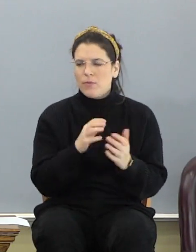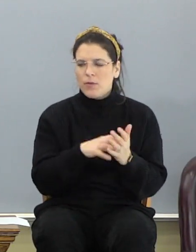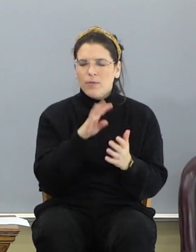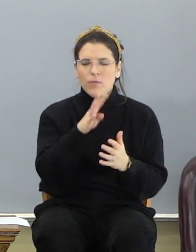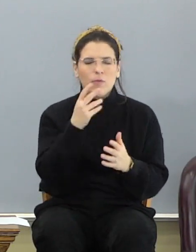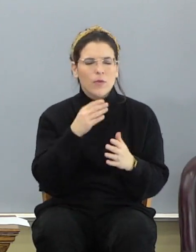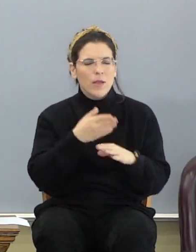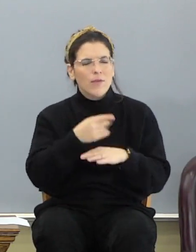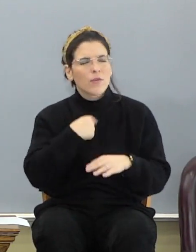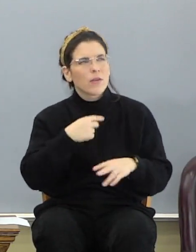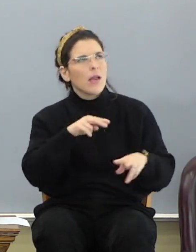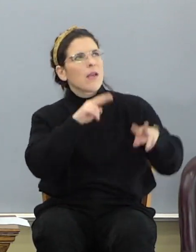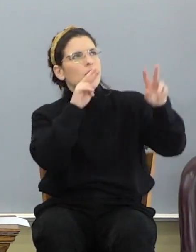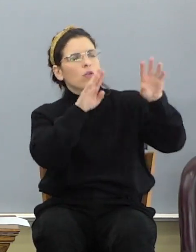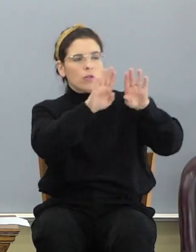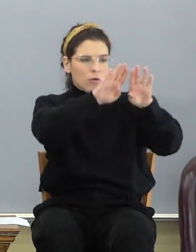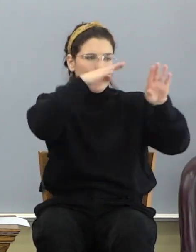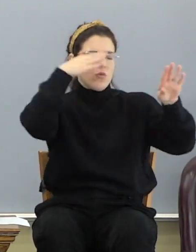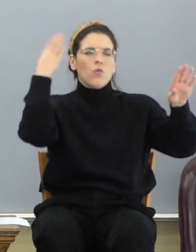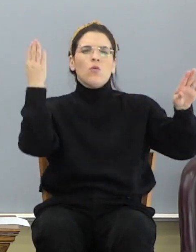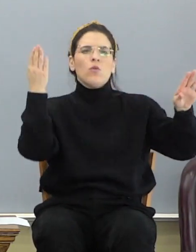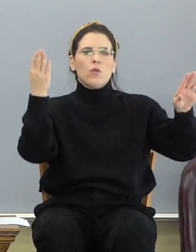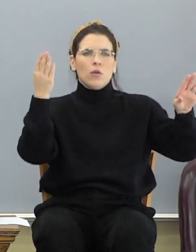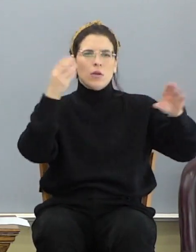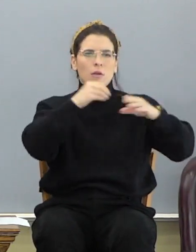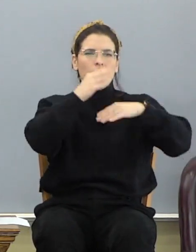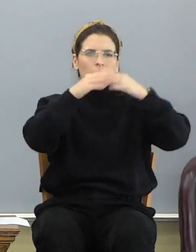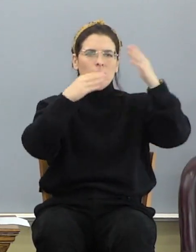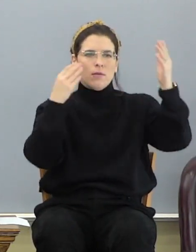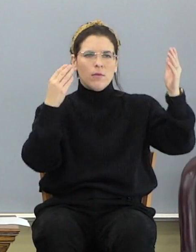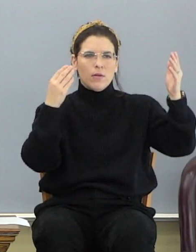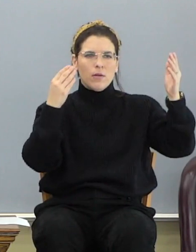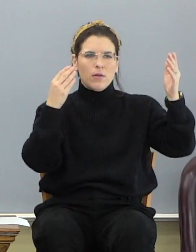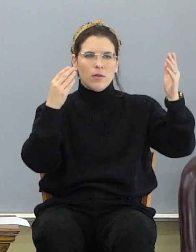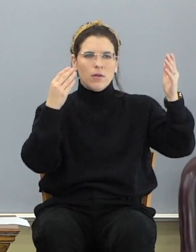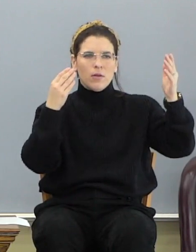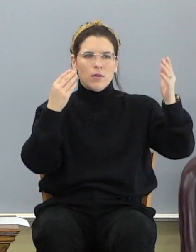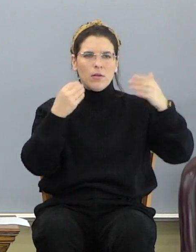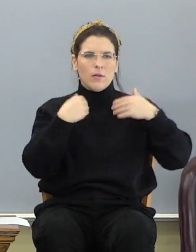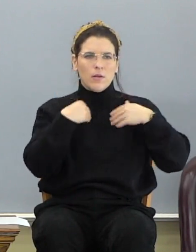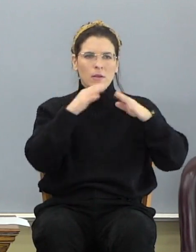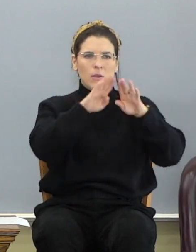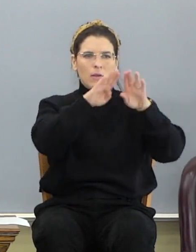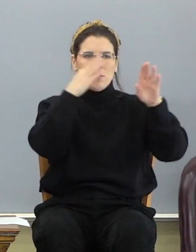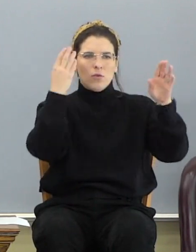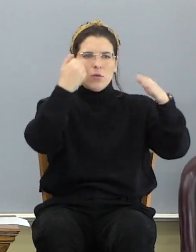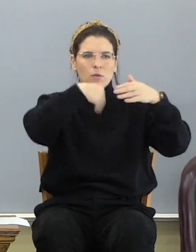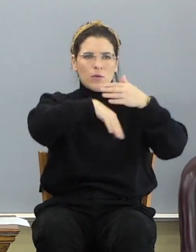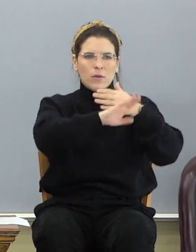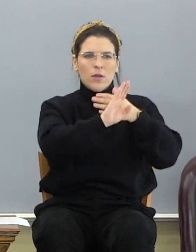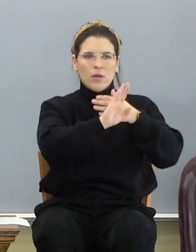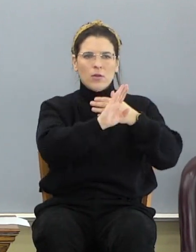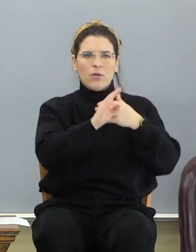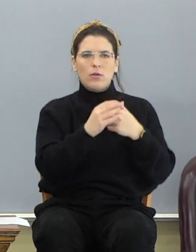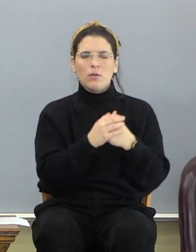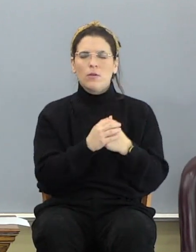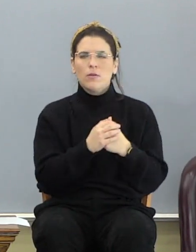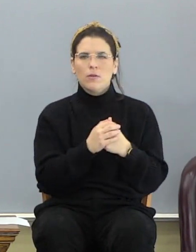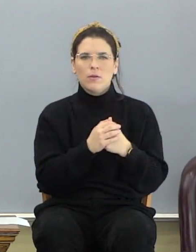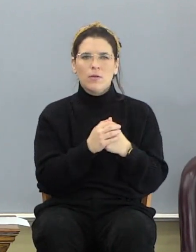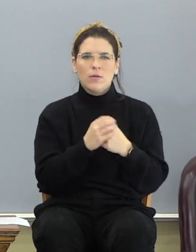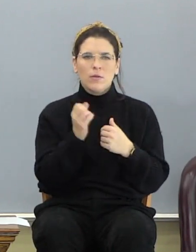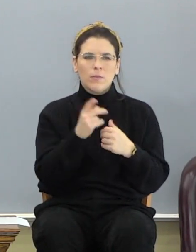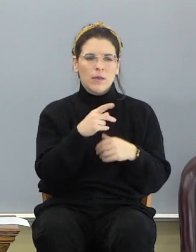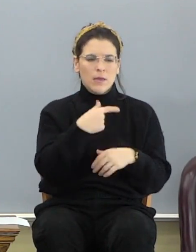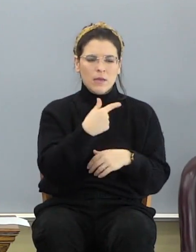this I looked, and behold, a door was opened in heaven. They have doors where you can go in and out. Back